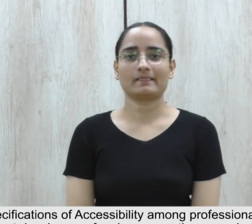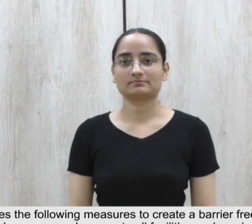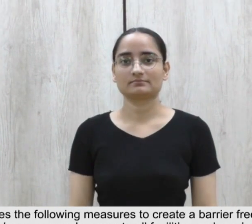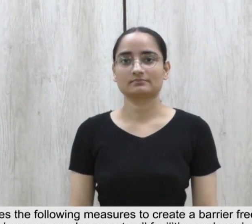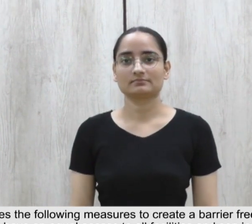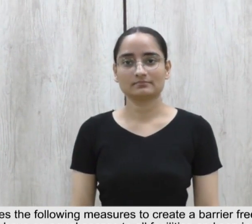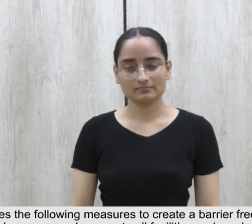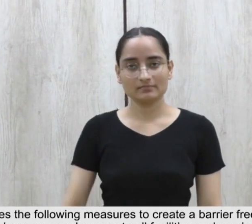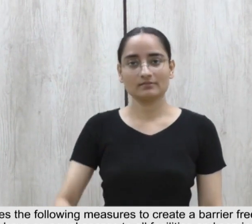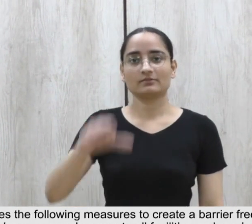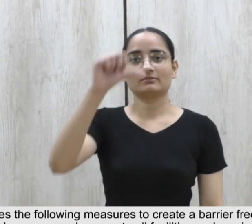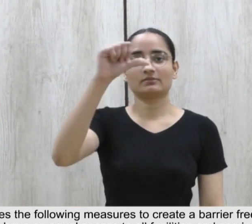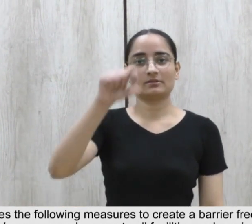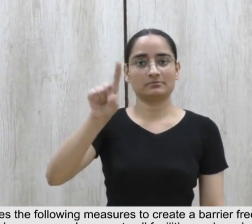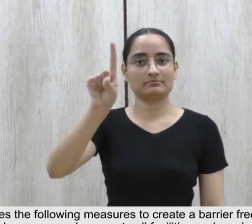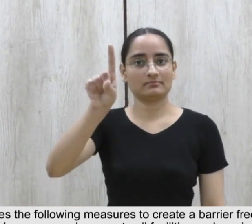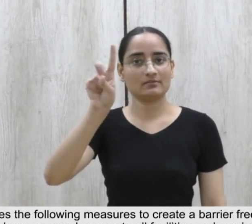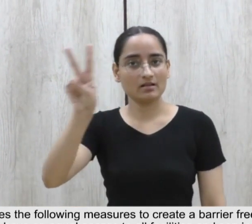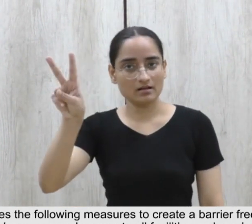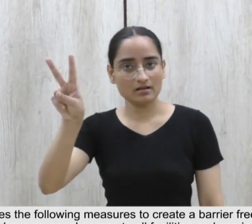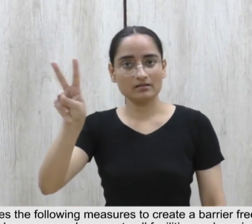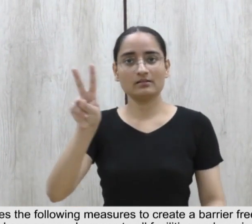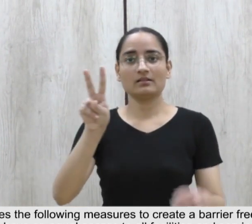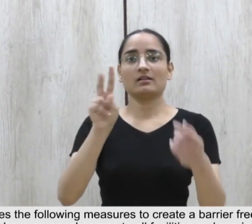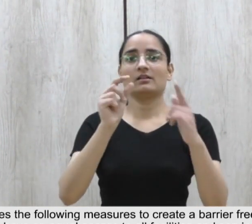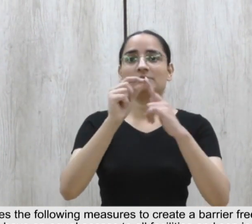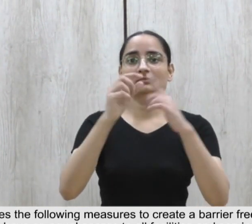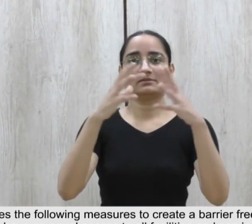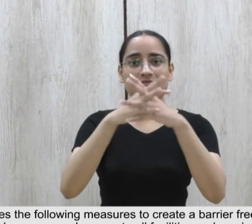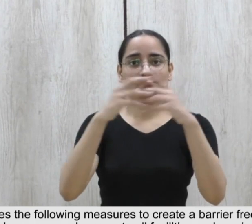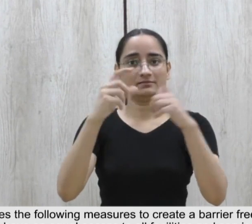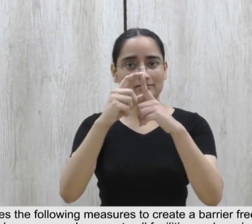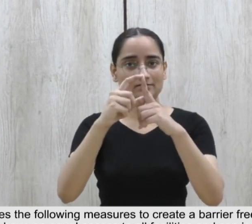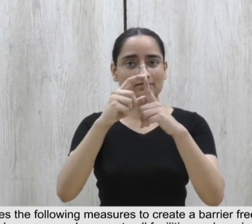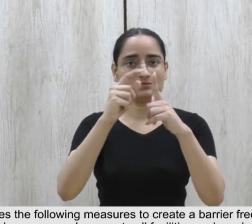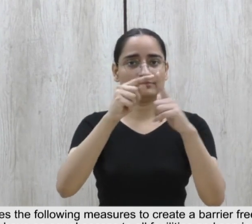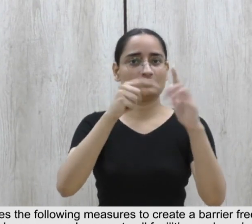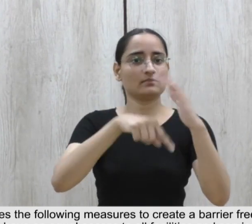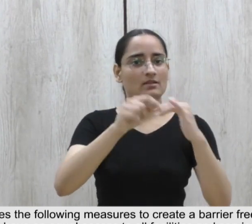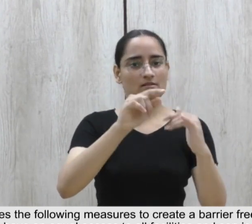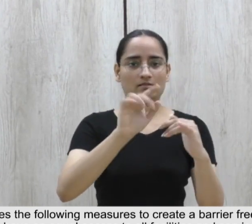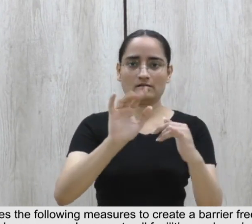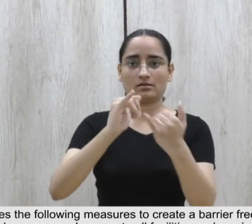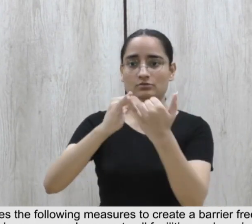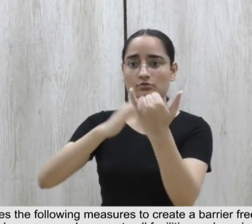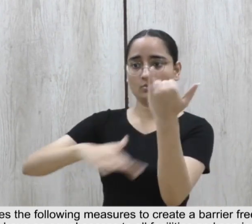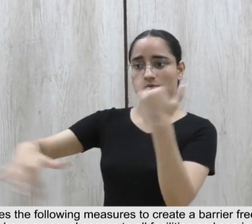17.12. The policy outlines the following measures to create a barrier-free